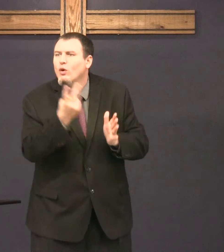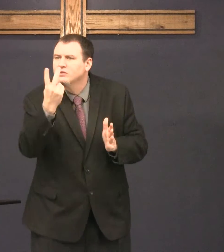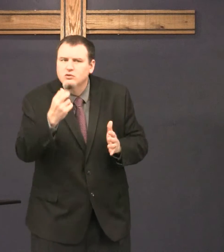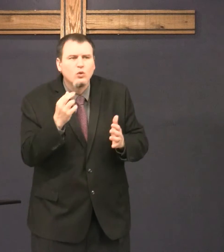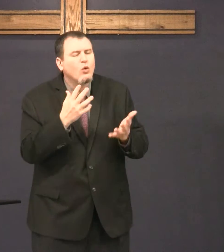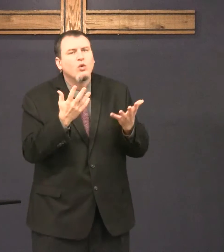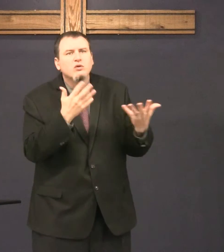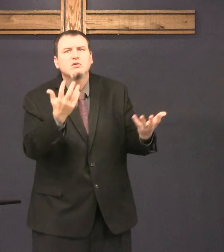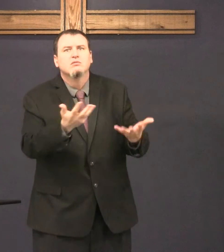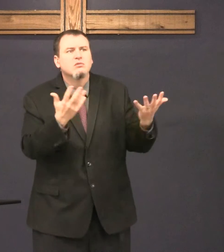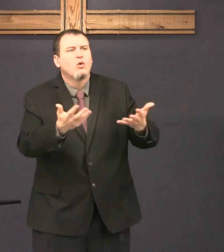You should think twice.